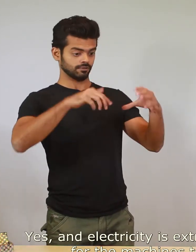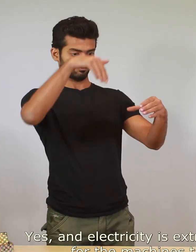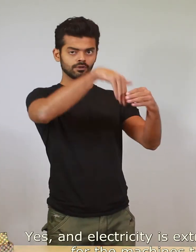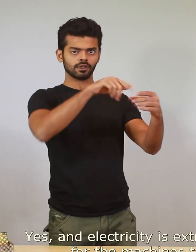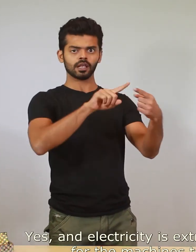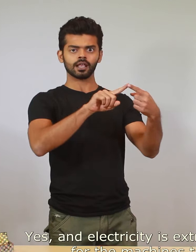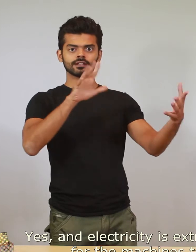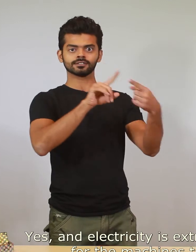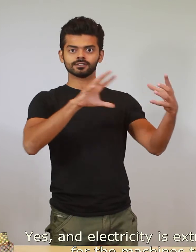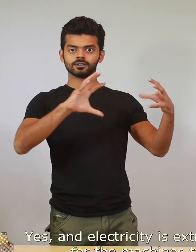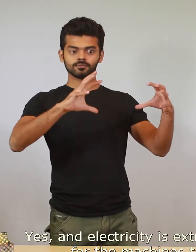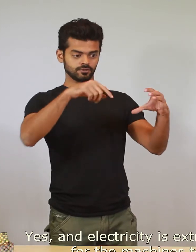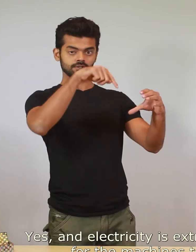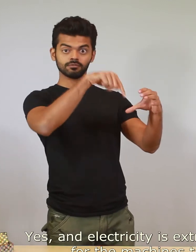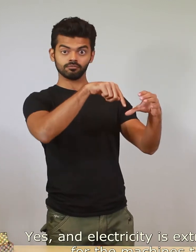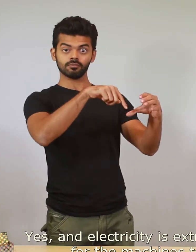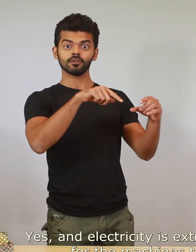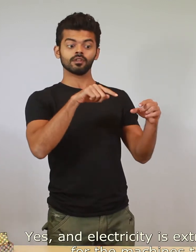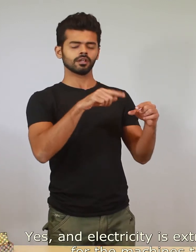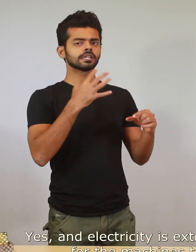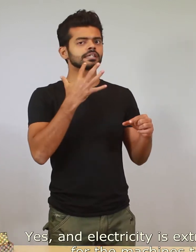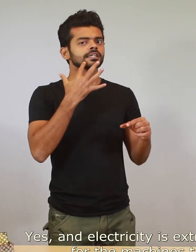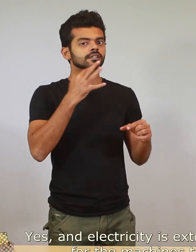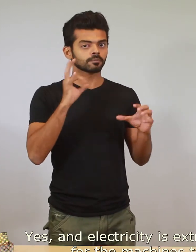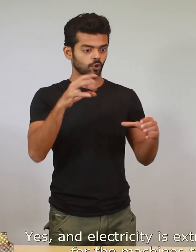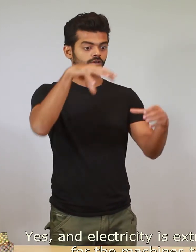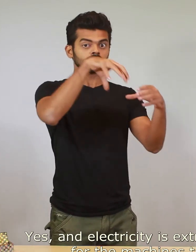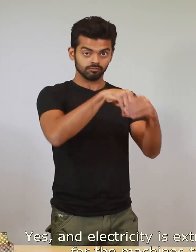and electricity is extremely important for the machines to function